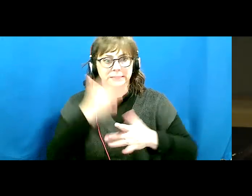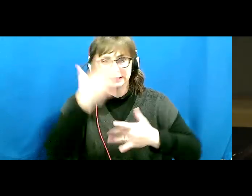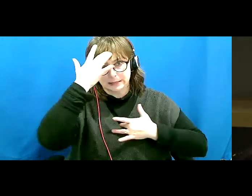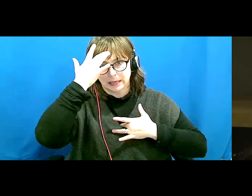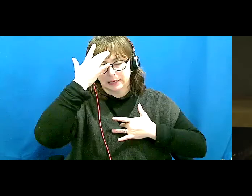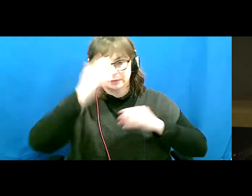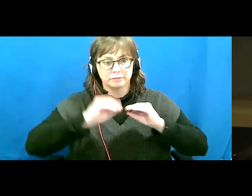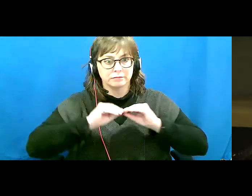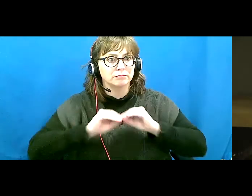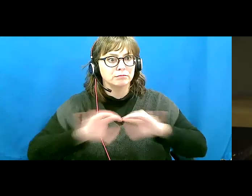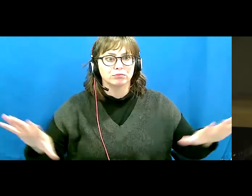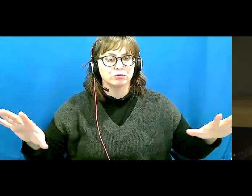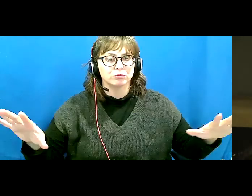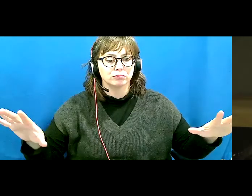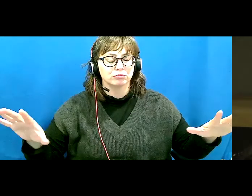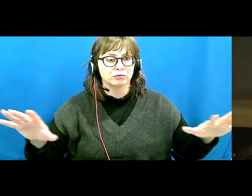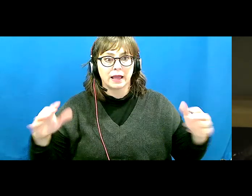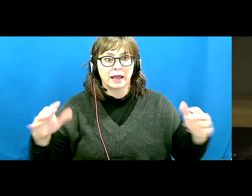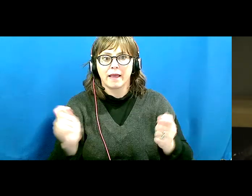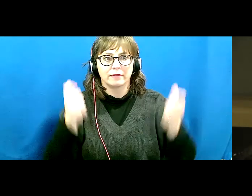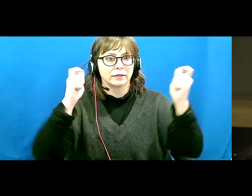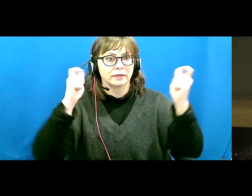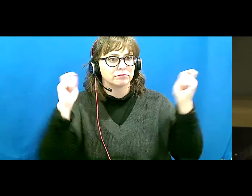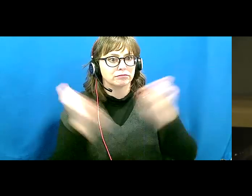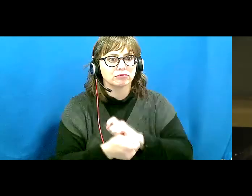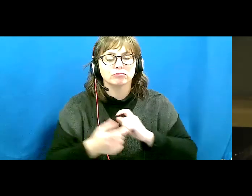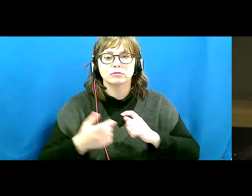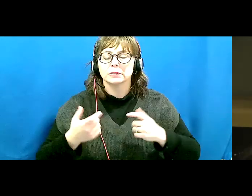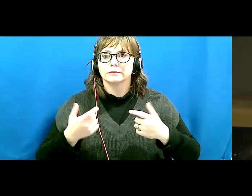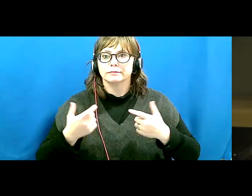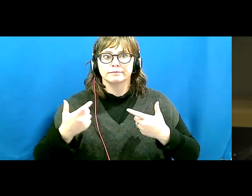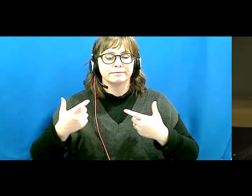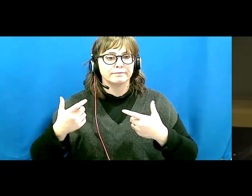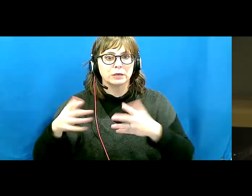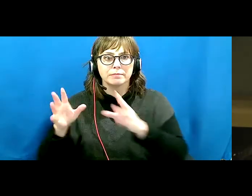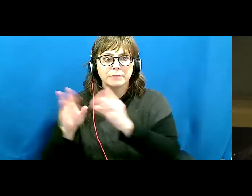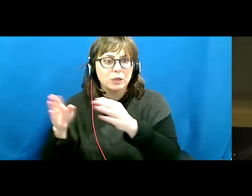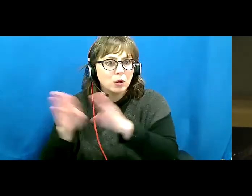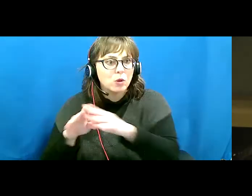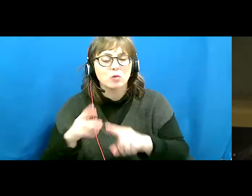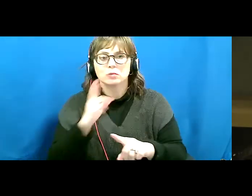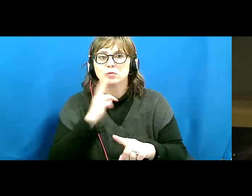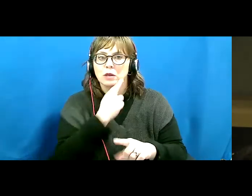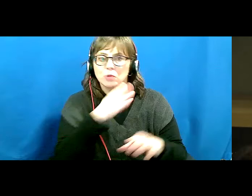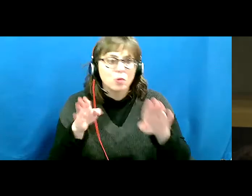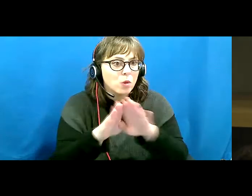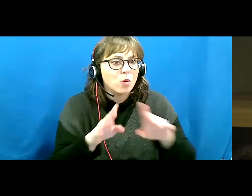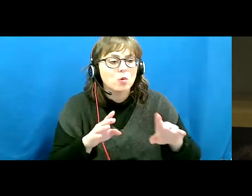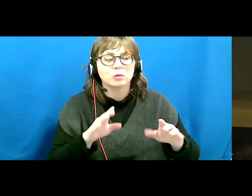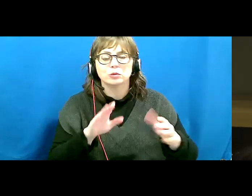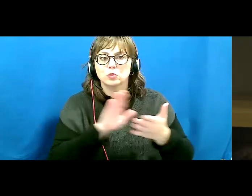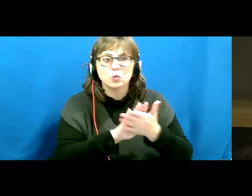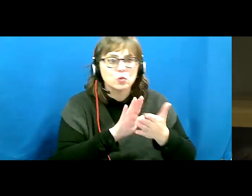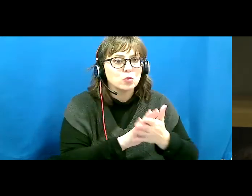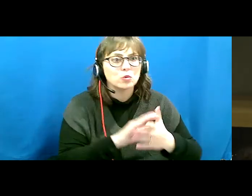Overnight, things began to shift. Conferences shut down. Restaurants closed. Schools and shops